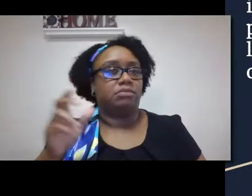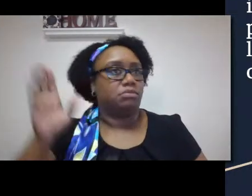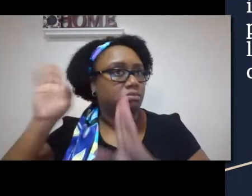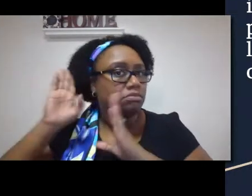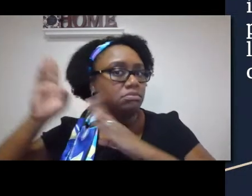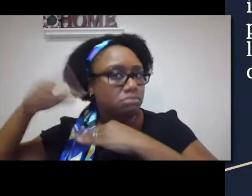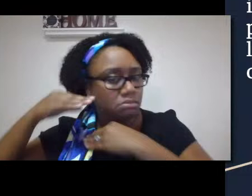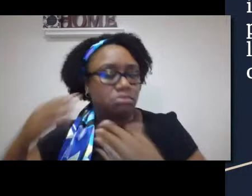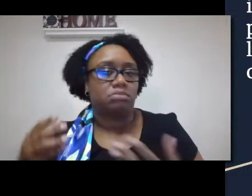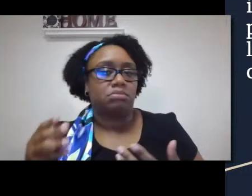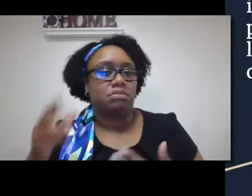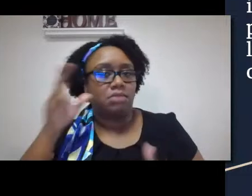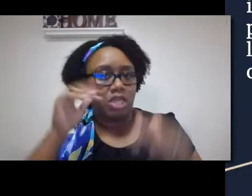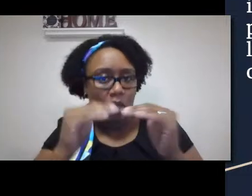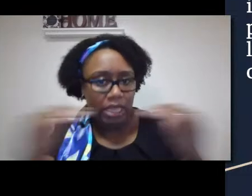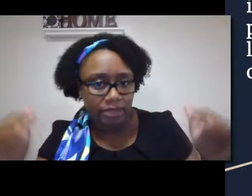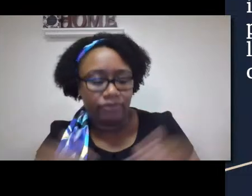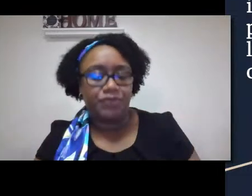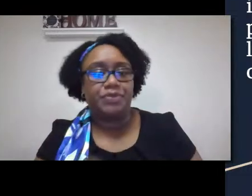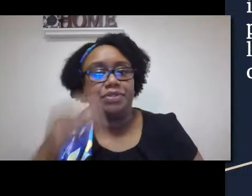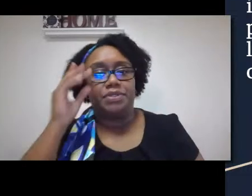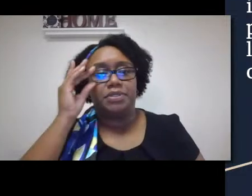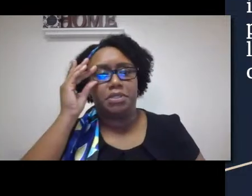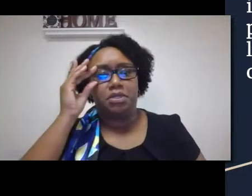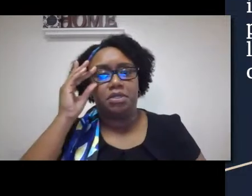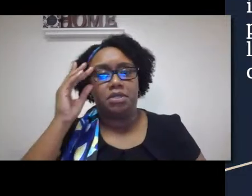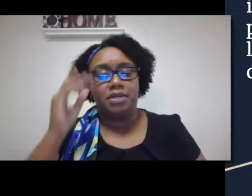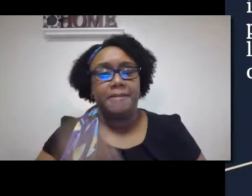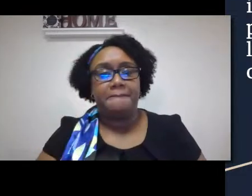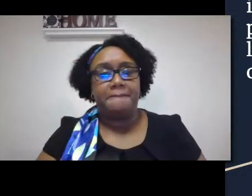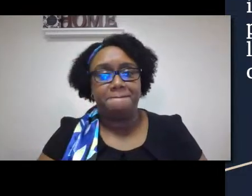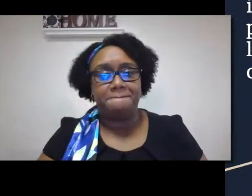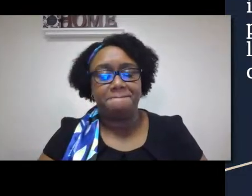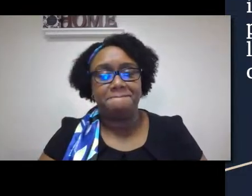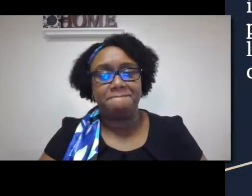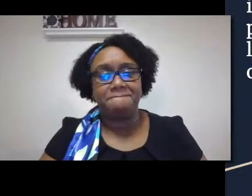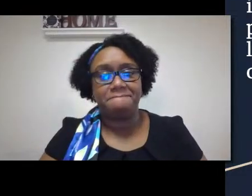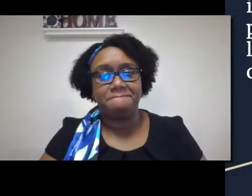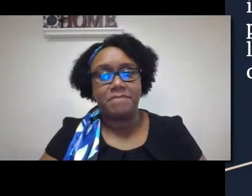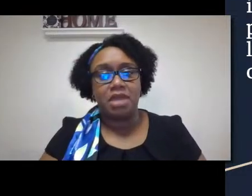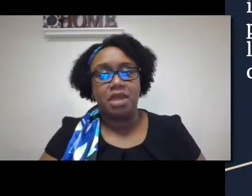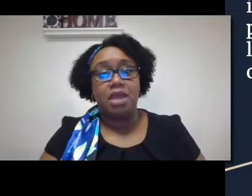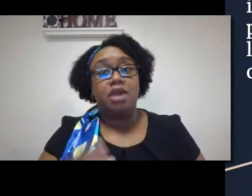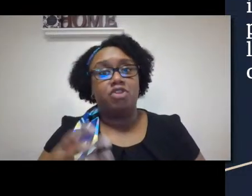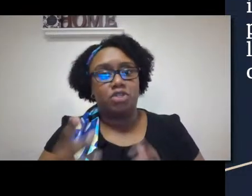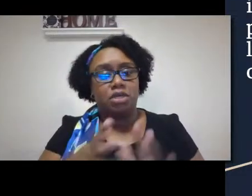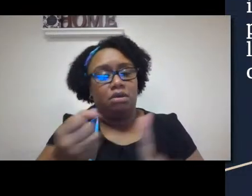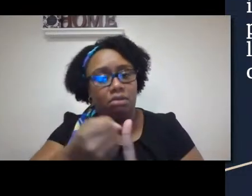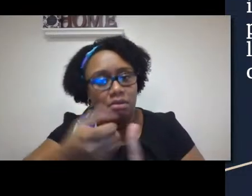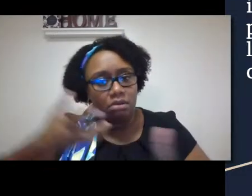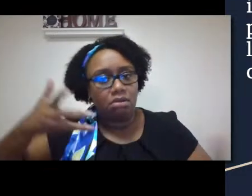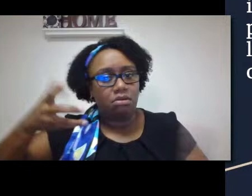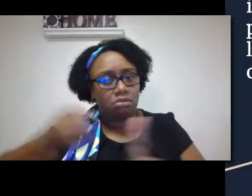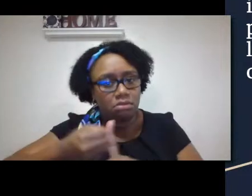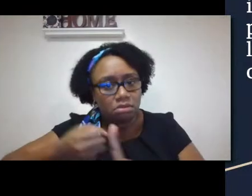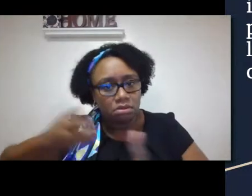it operates. Of course, the focus is on hearing, on hearing acuity, hearing levels.